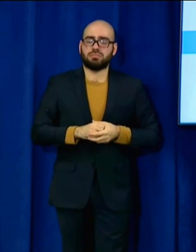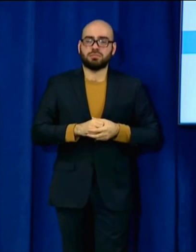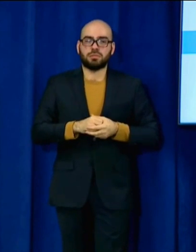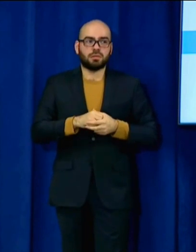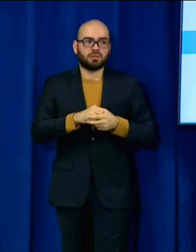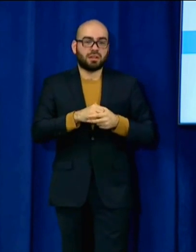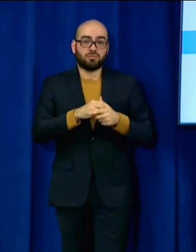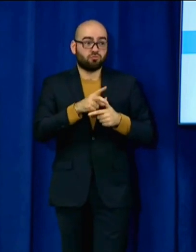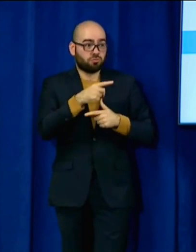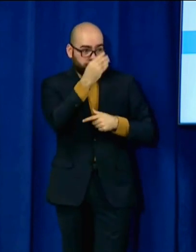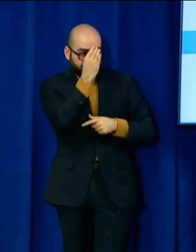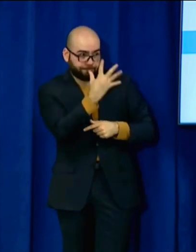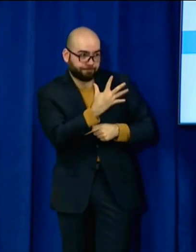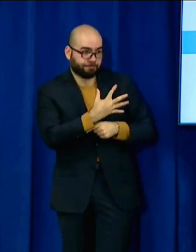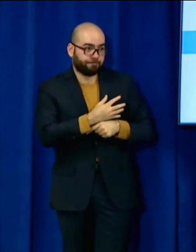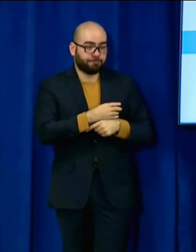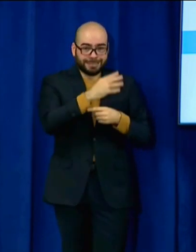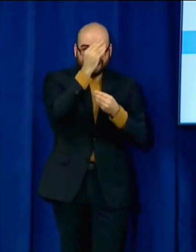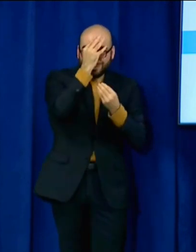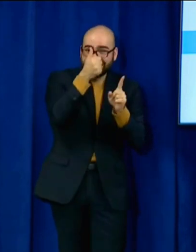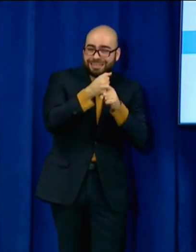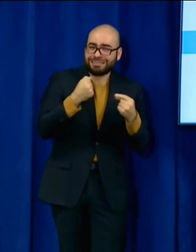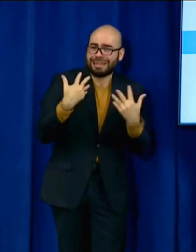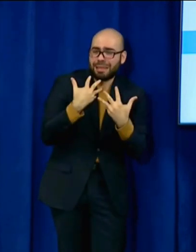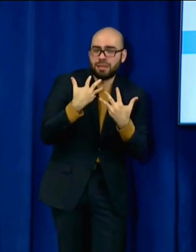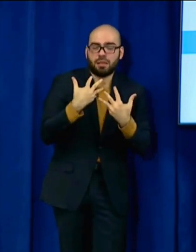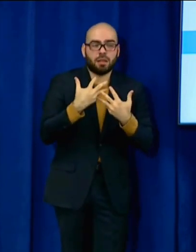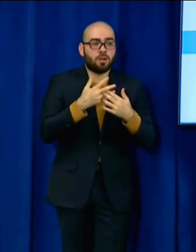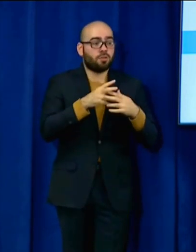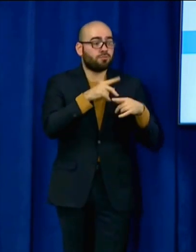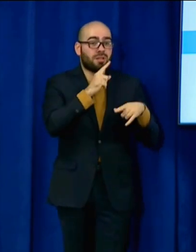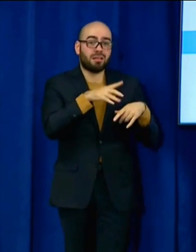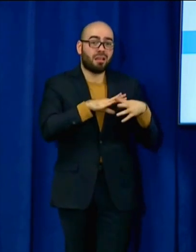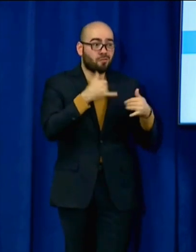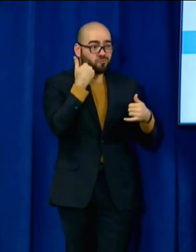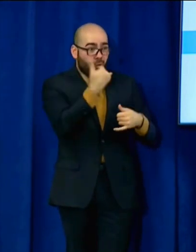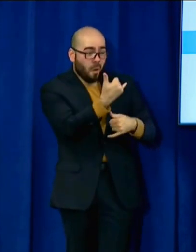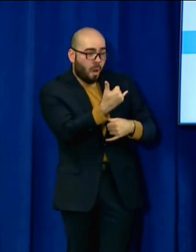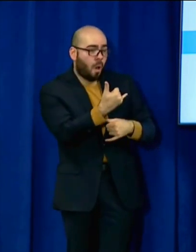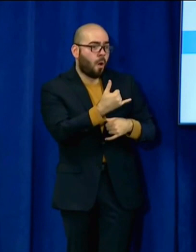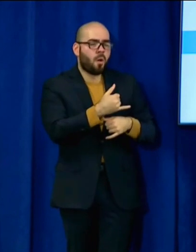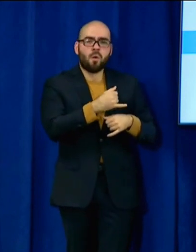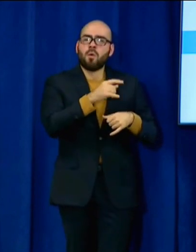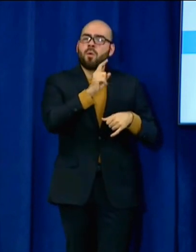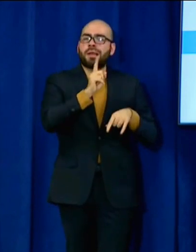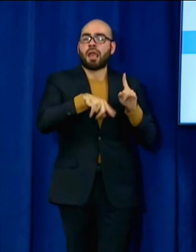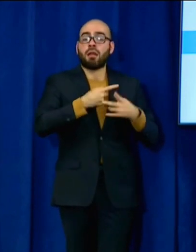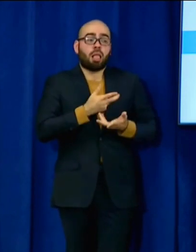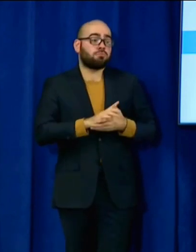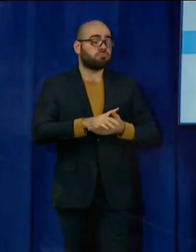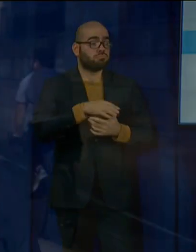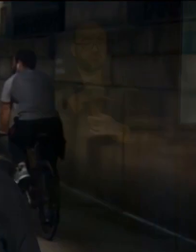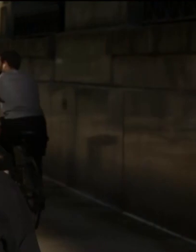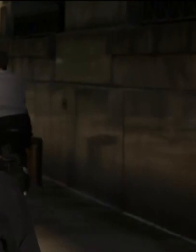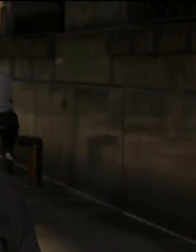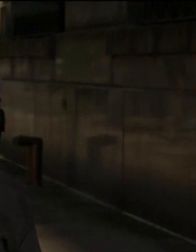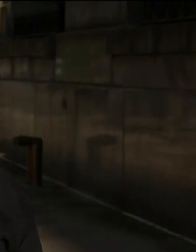that and understands that they have to treat the person on the other on the end of the phone with care and with dignity.